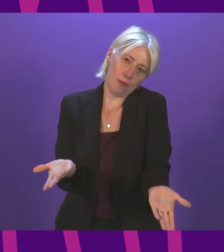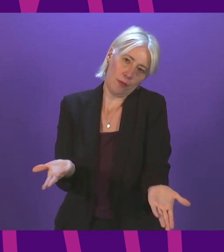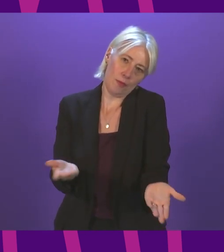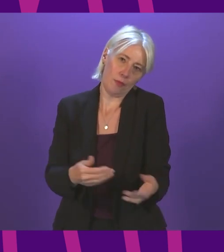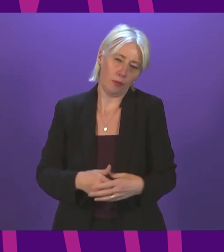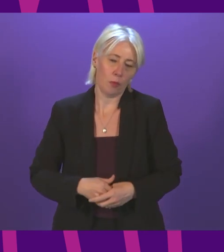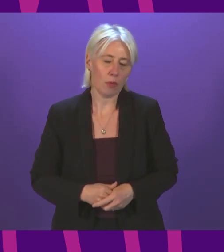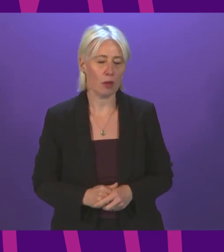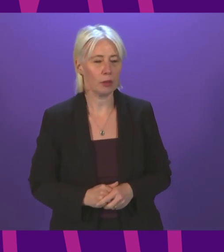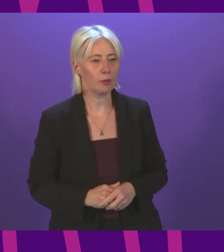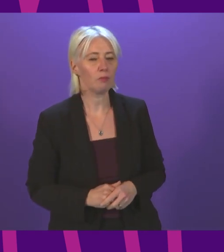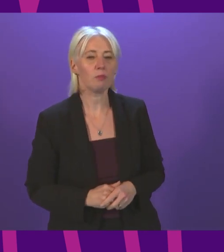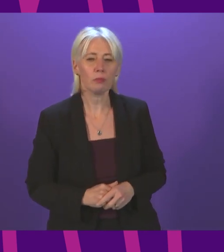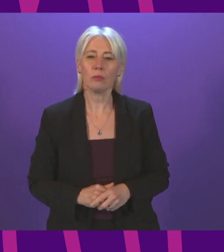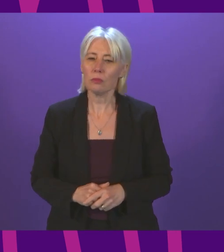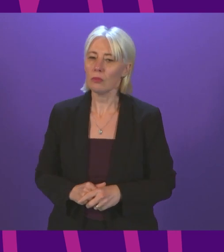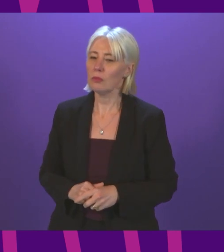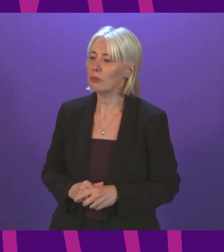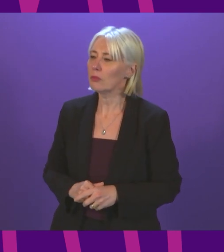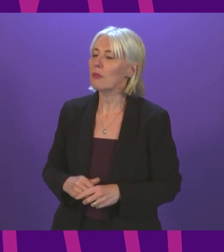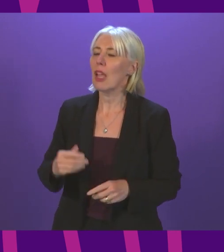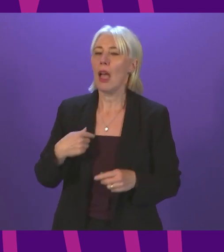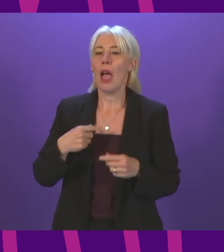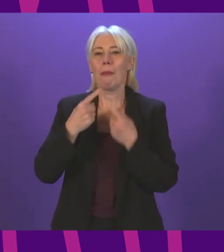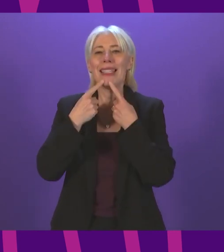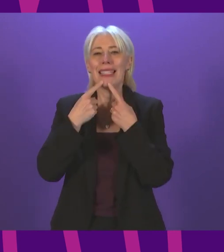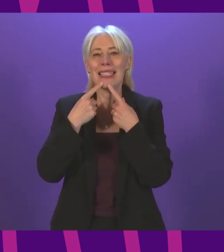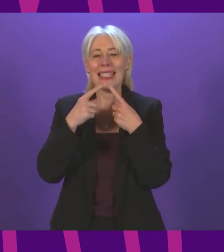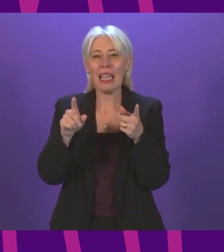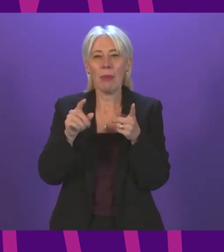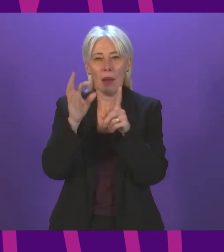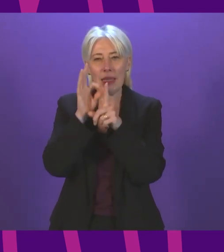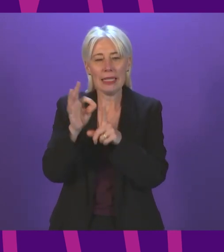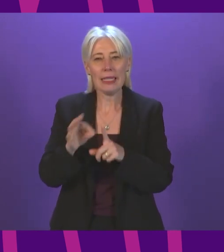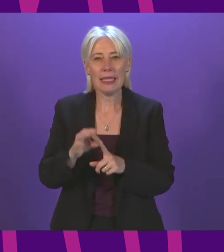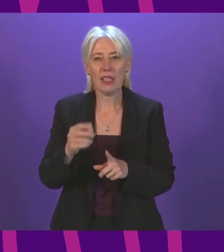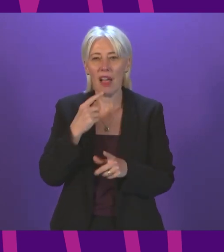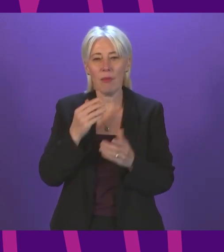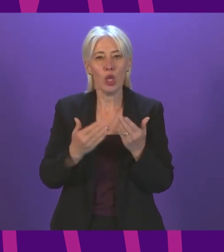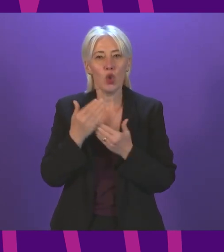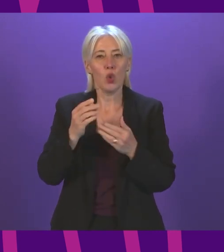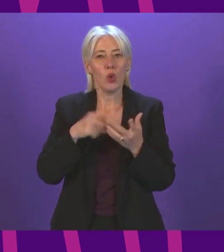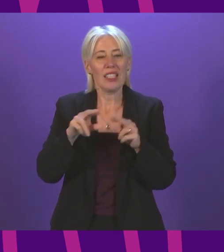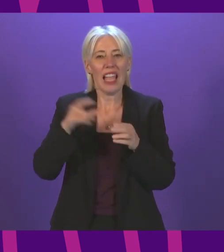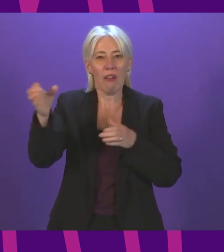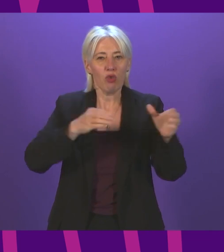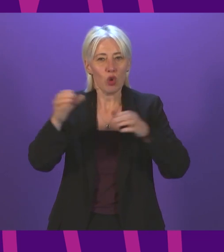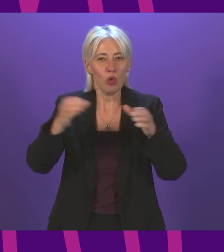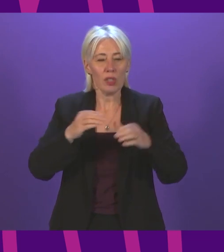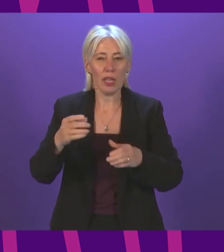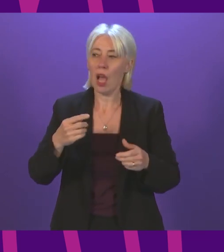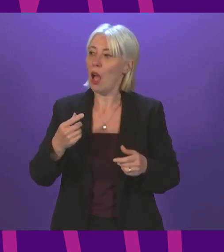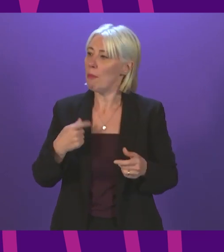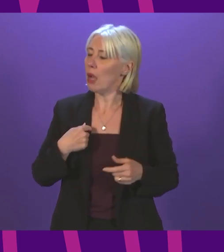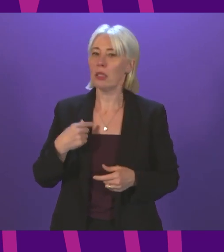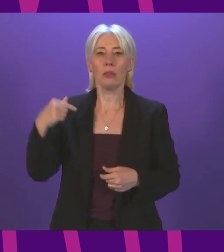say on a few points, I've given detail in my statement about the additional staff that we're recruiting, but on the one hand I will stand up in this